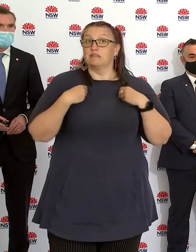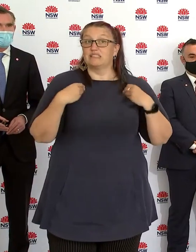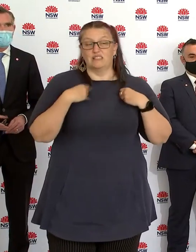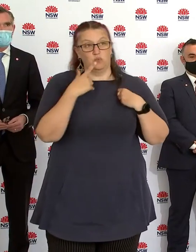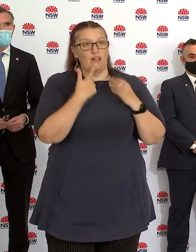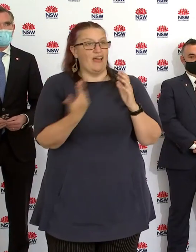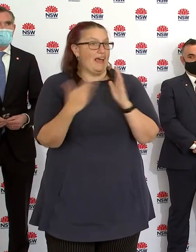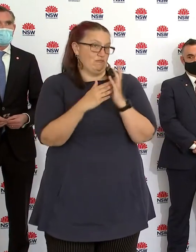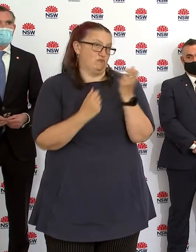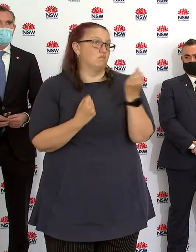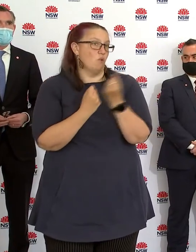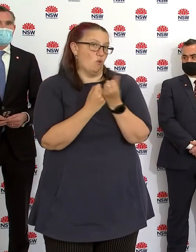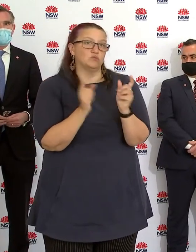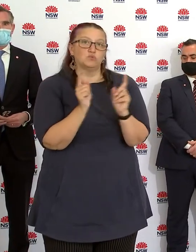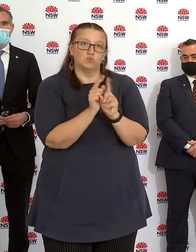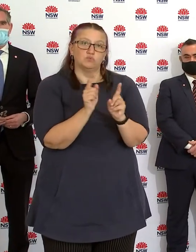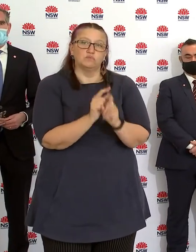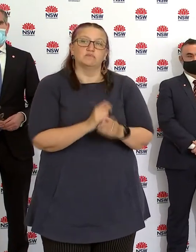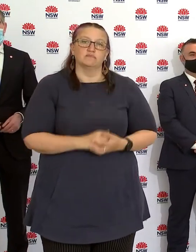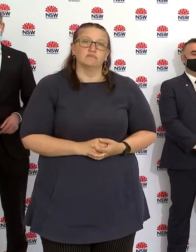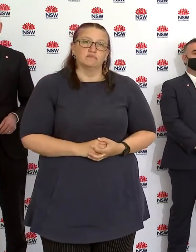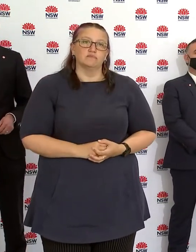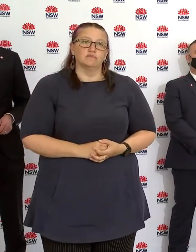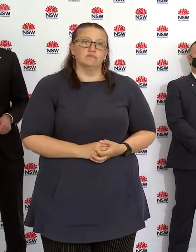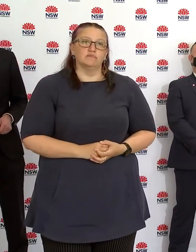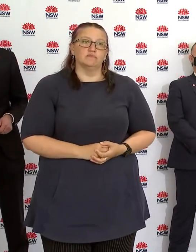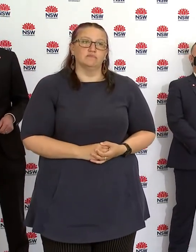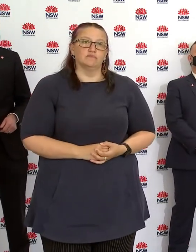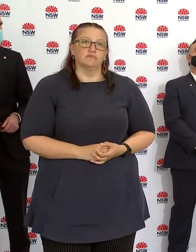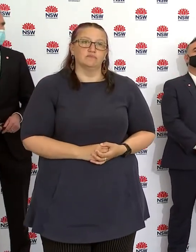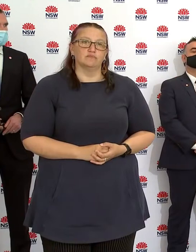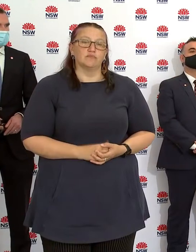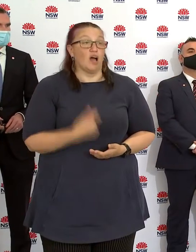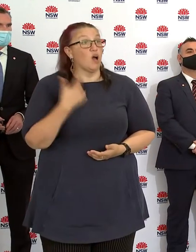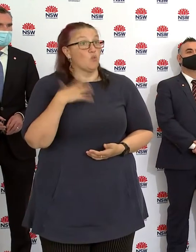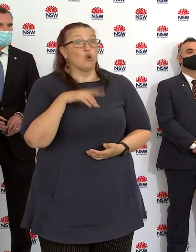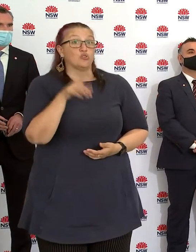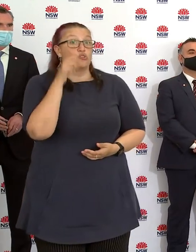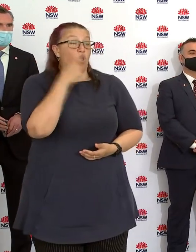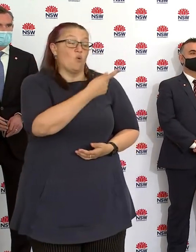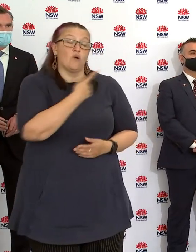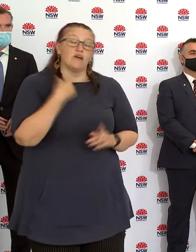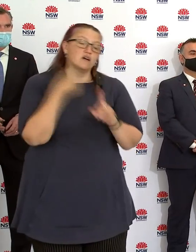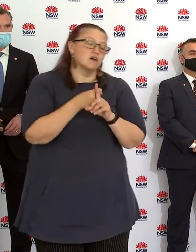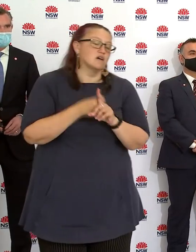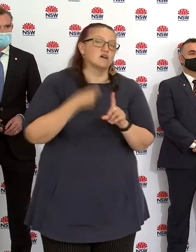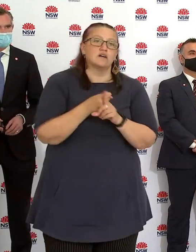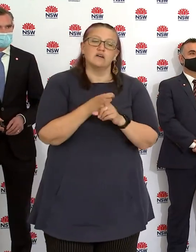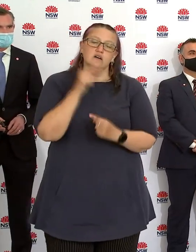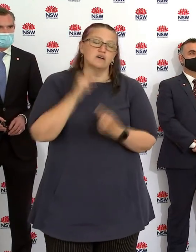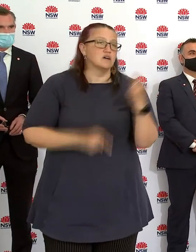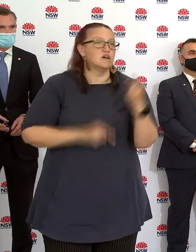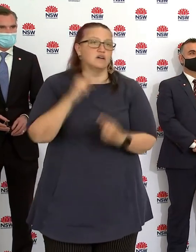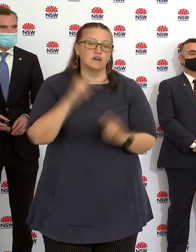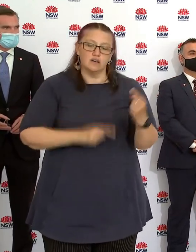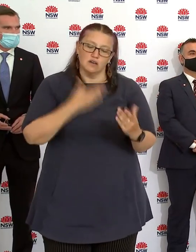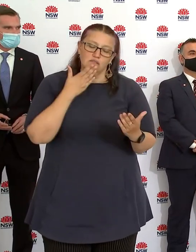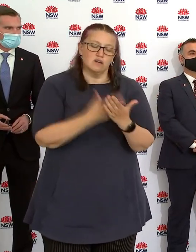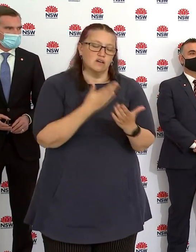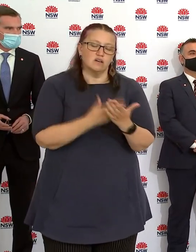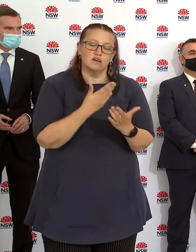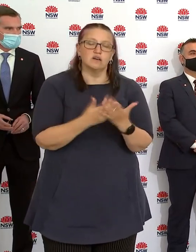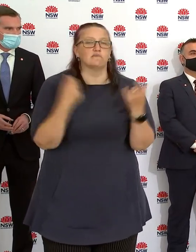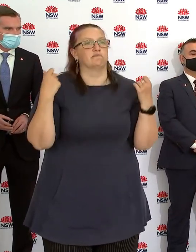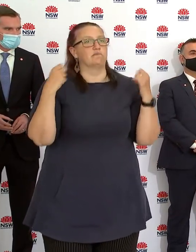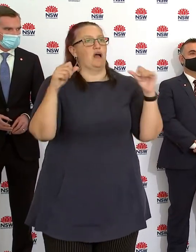the Treasurer to make those details apparent. But please know, we fought our guts out for these extra payments. I'm glad they're here.